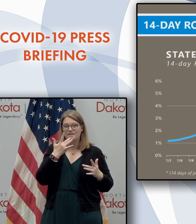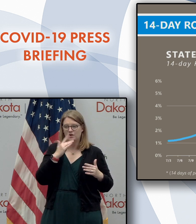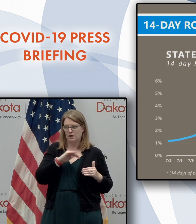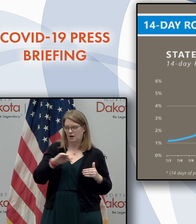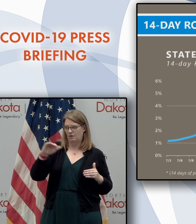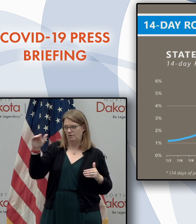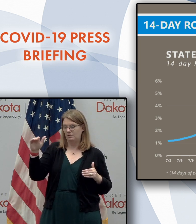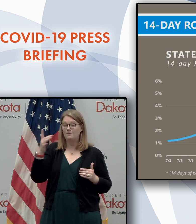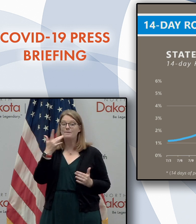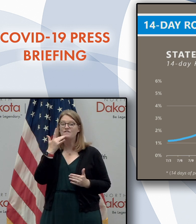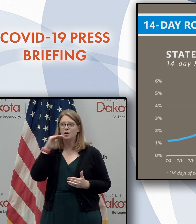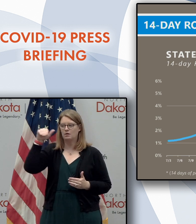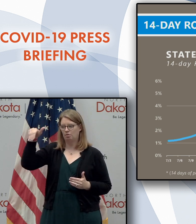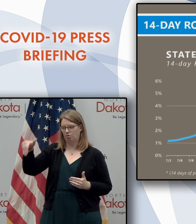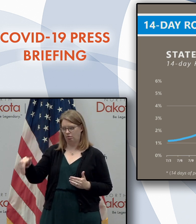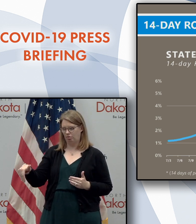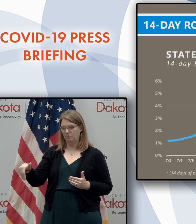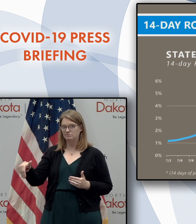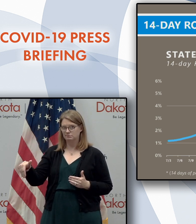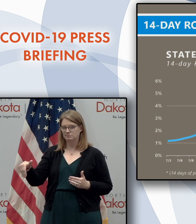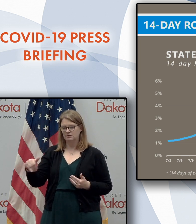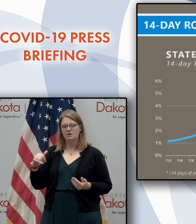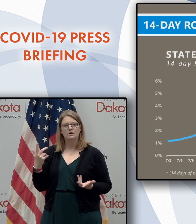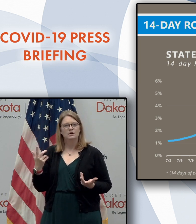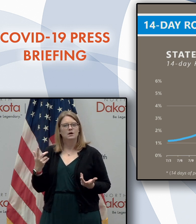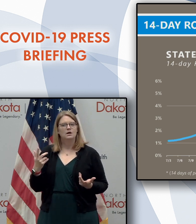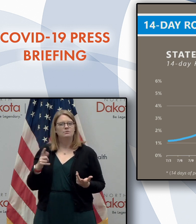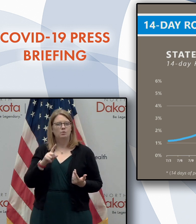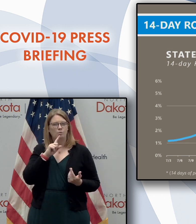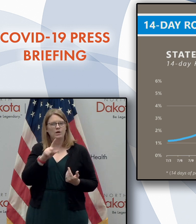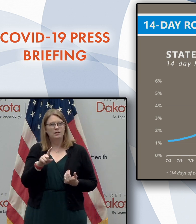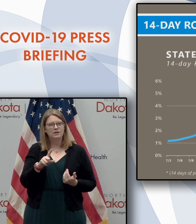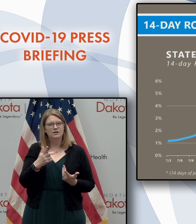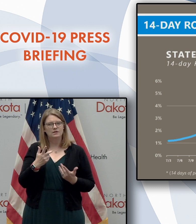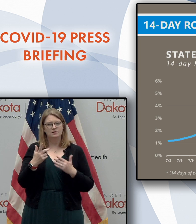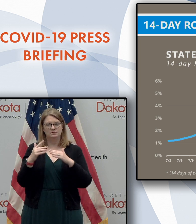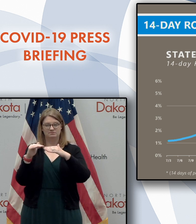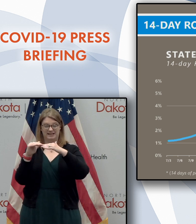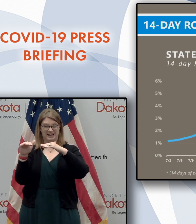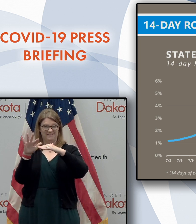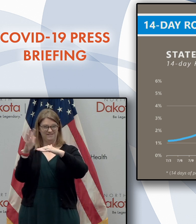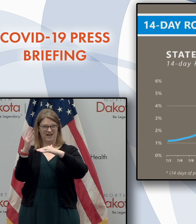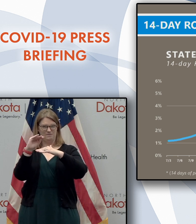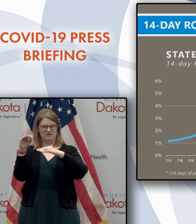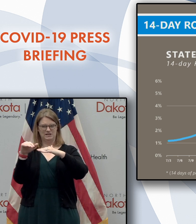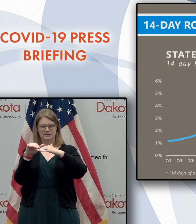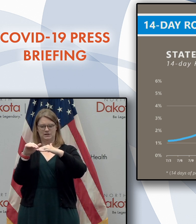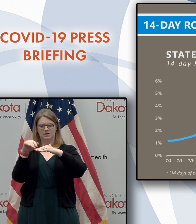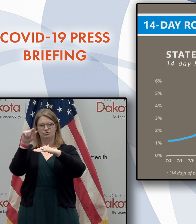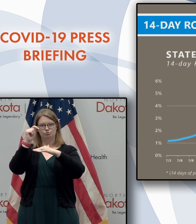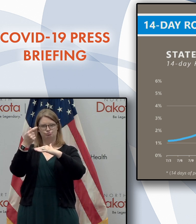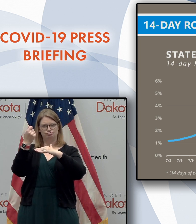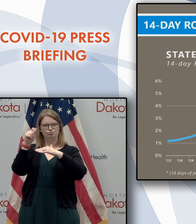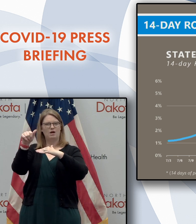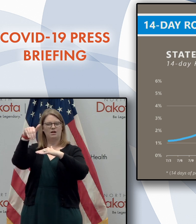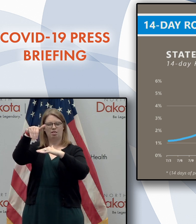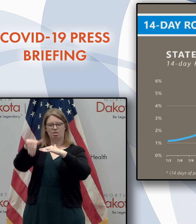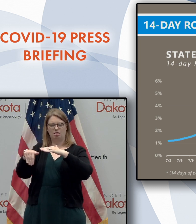like to have it be going down overall as a state because we want to get back under 5% is where we're trying to shoot for.